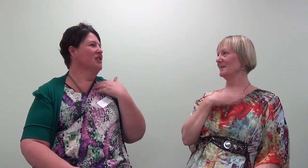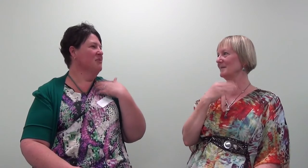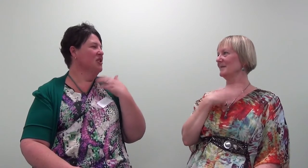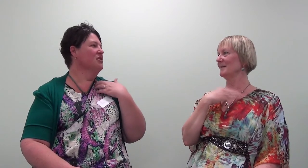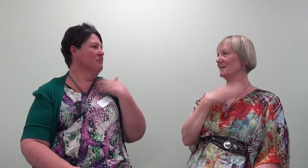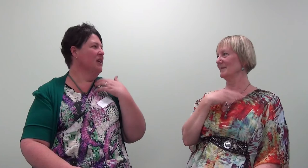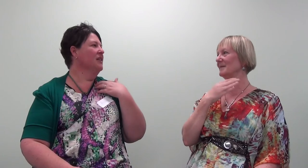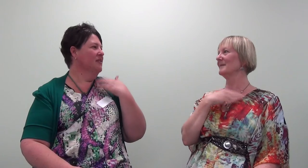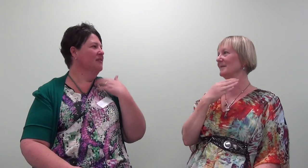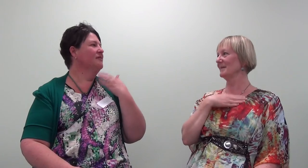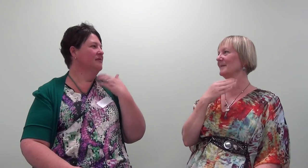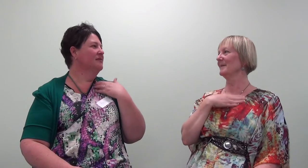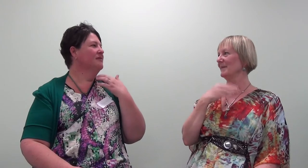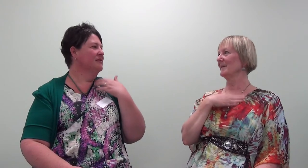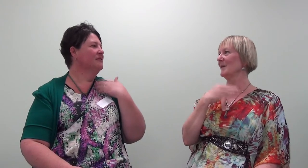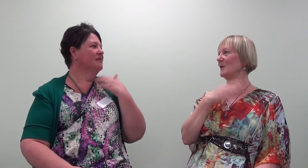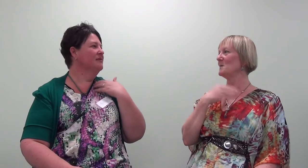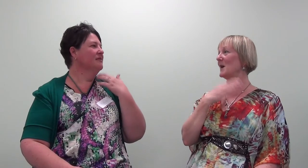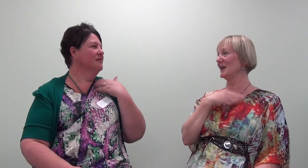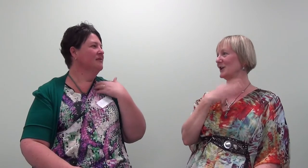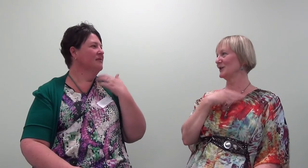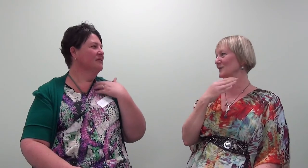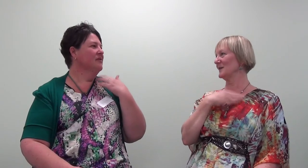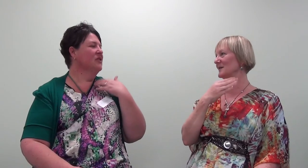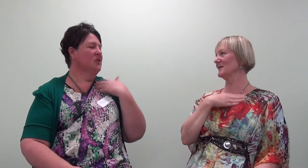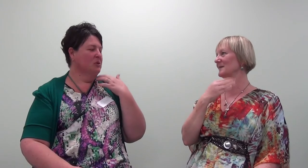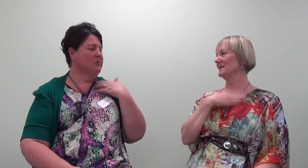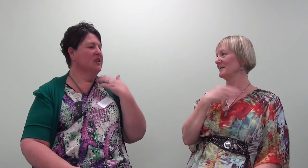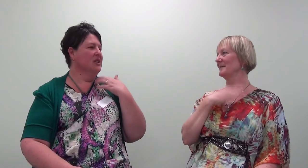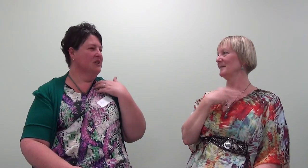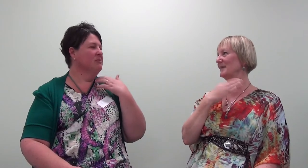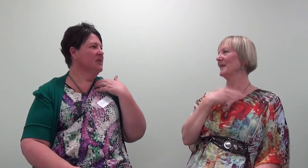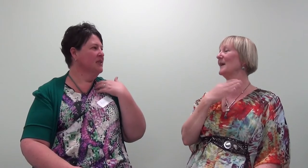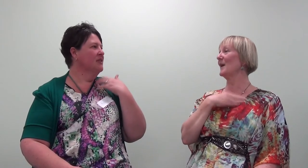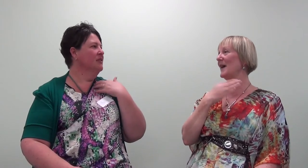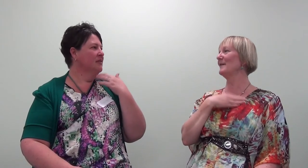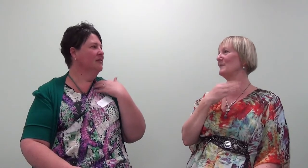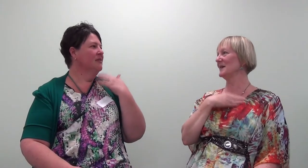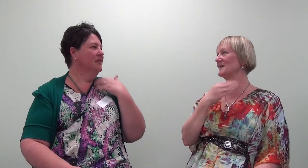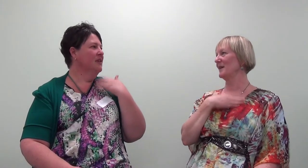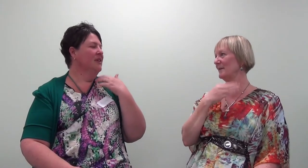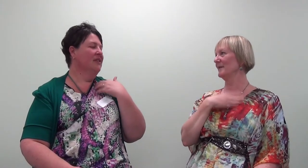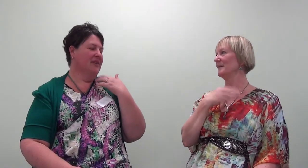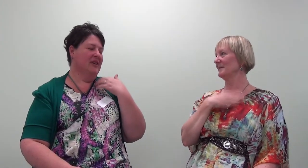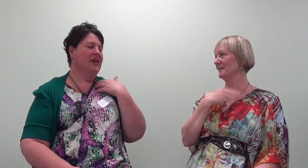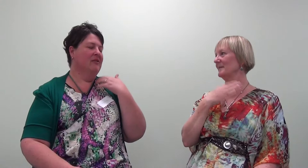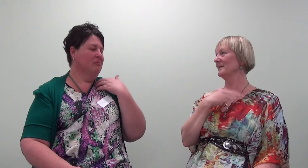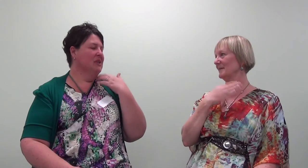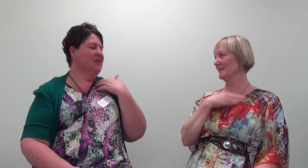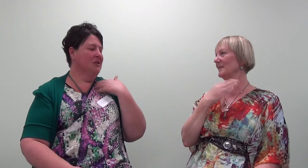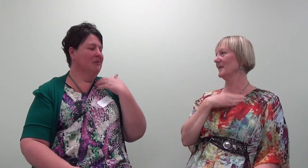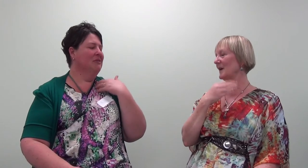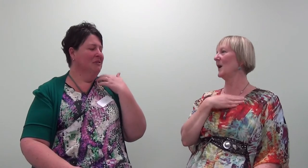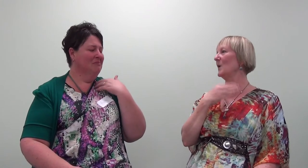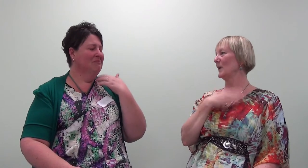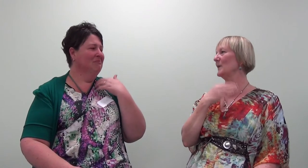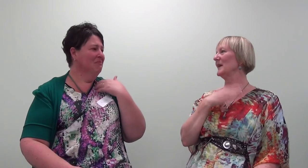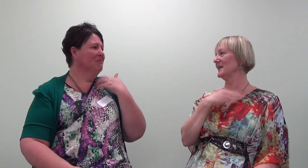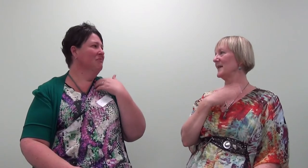them judging me all my judgments all my judgments I have on myself I want to release